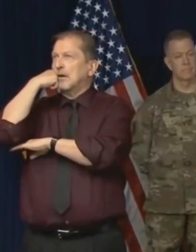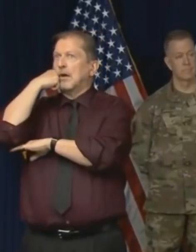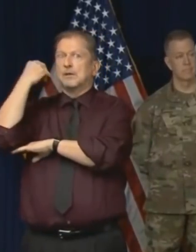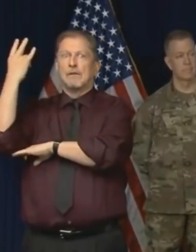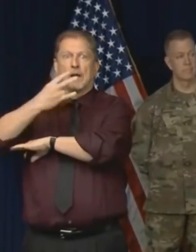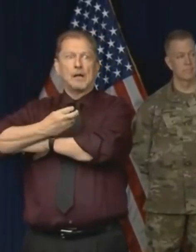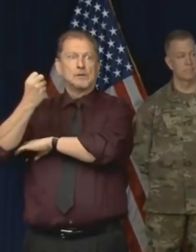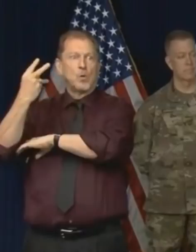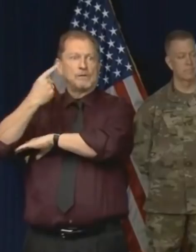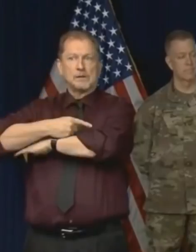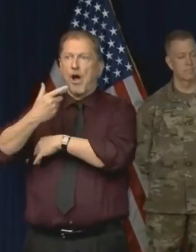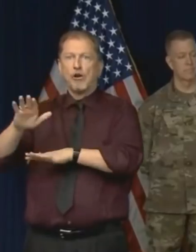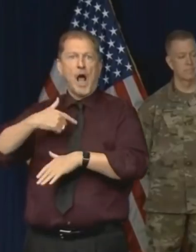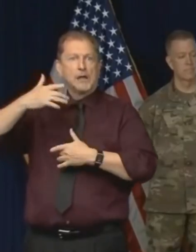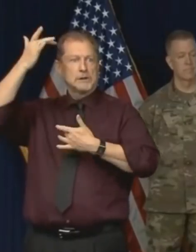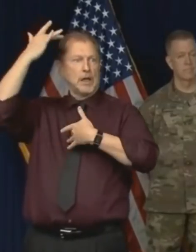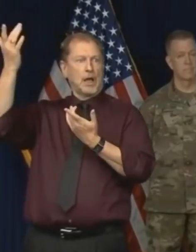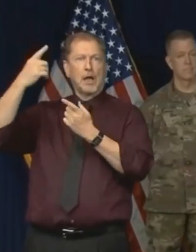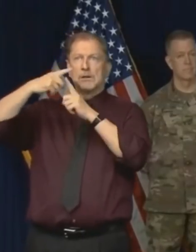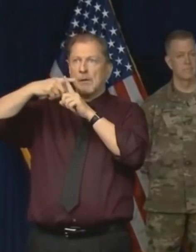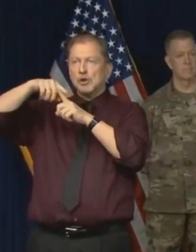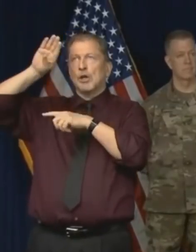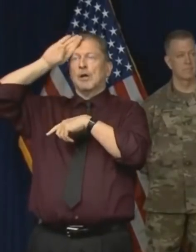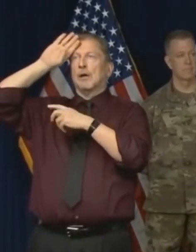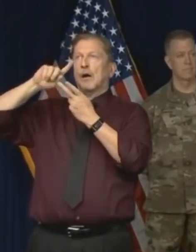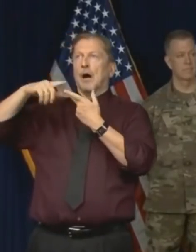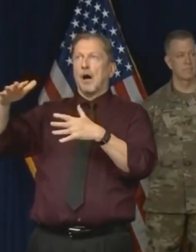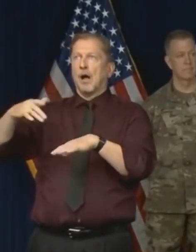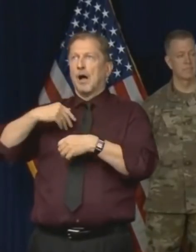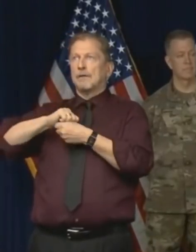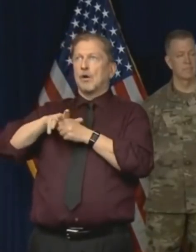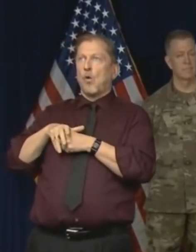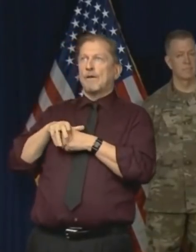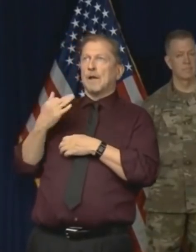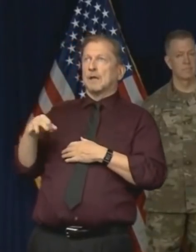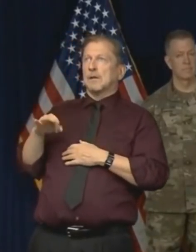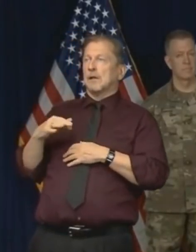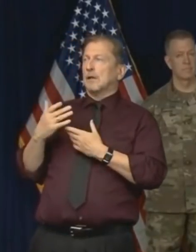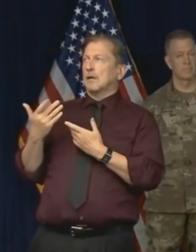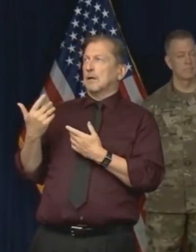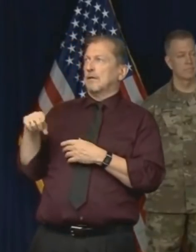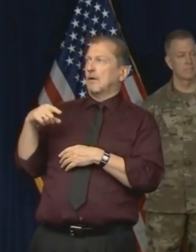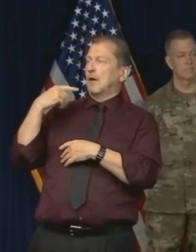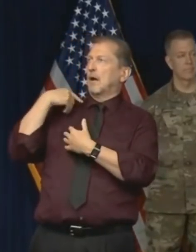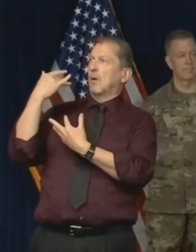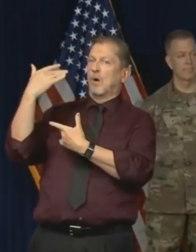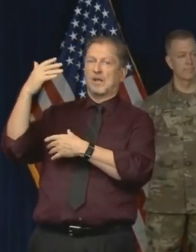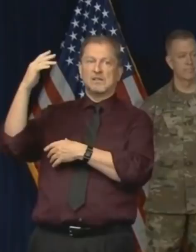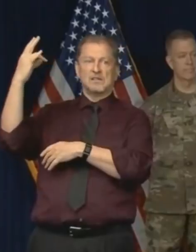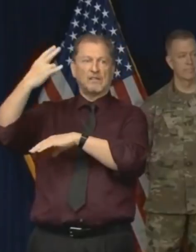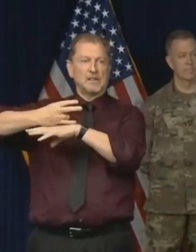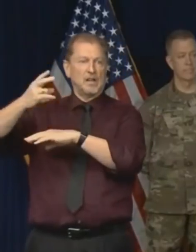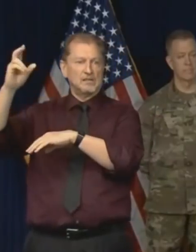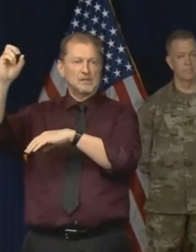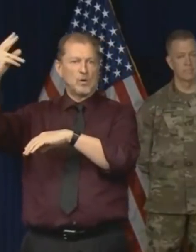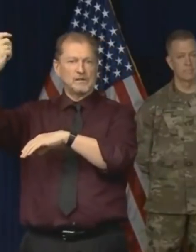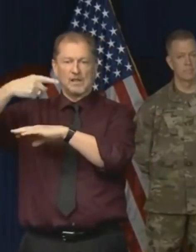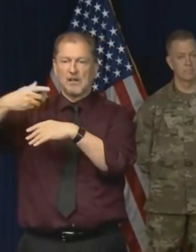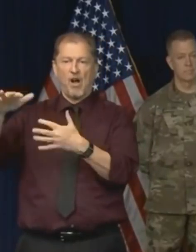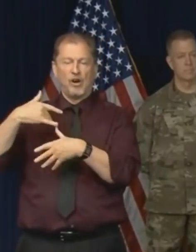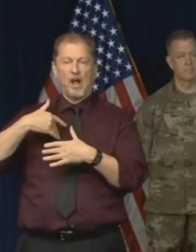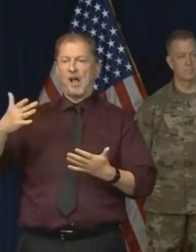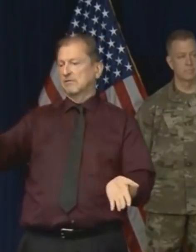days if you were already exhibiting some symptoms and you actually had COVID-19, it's almost not worth getting the result back. You already are